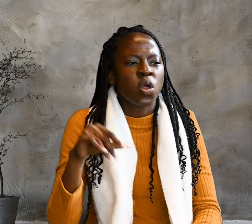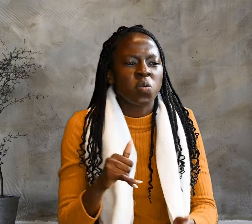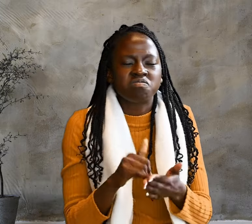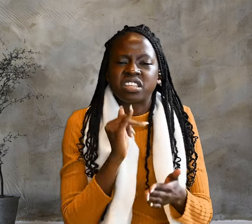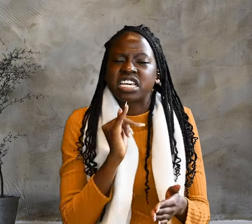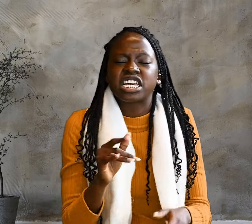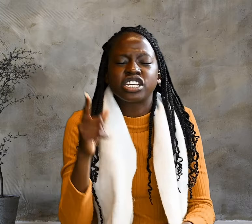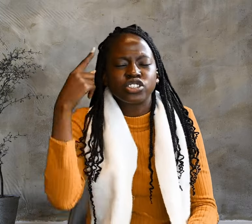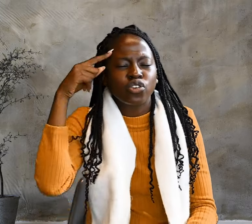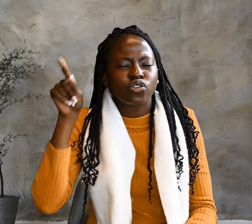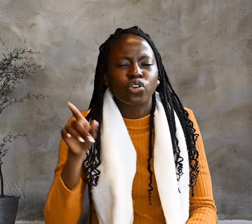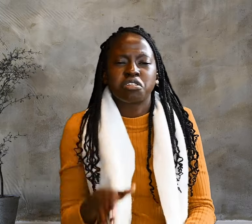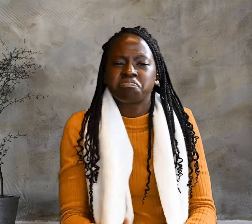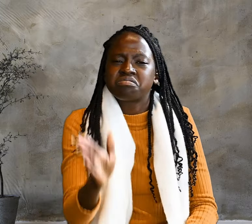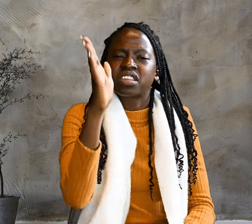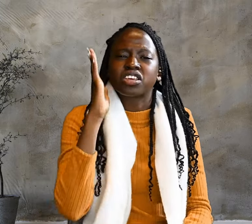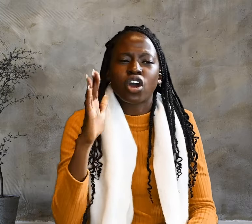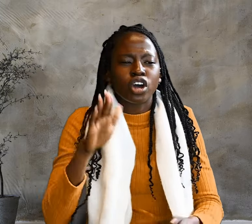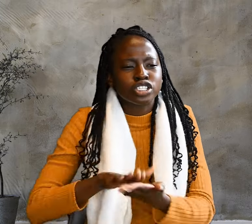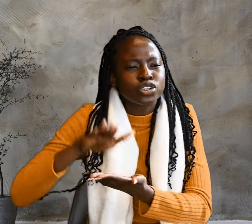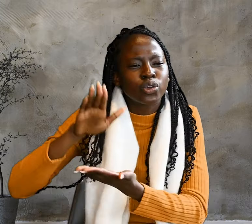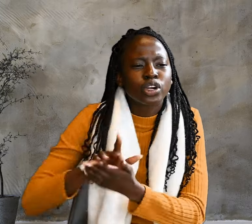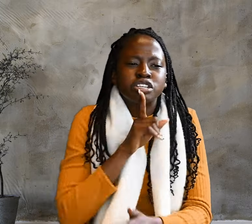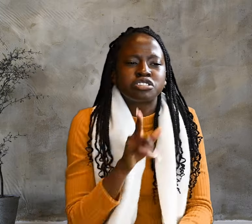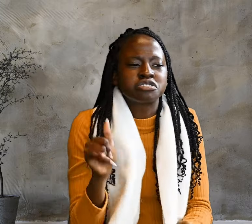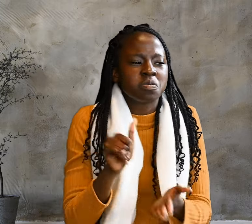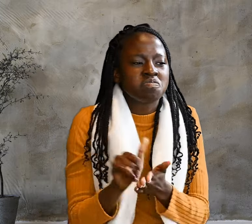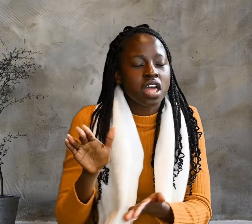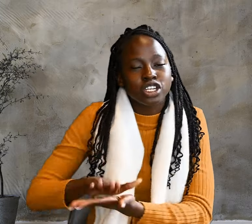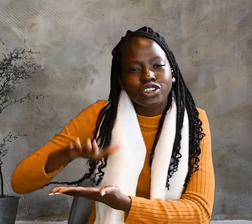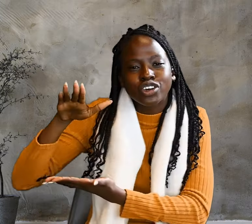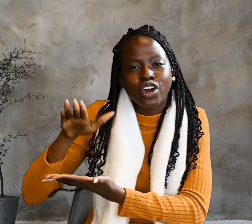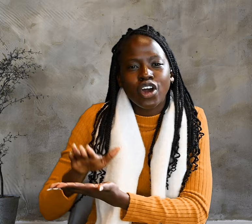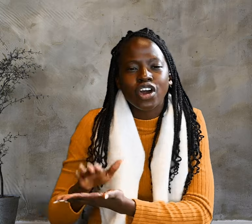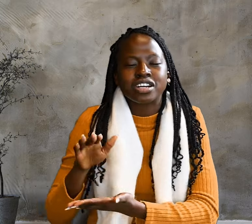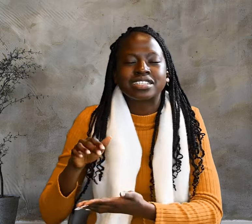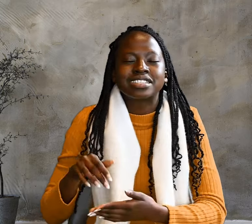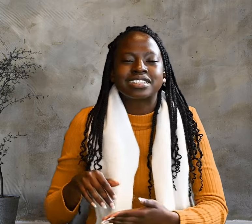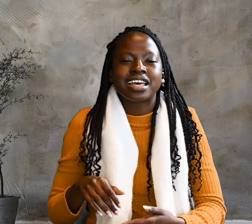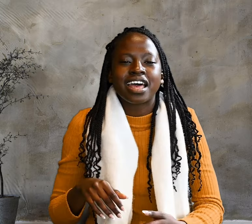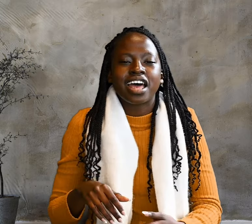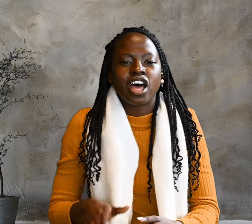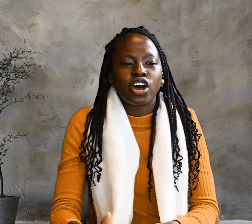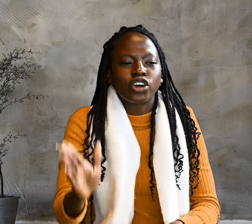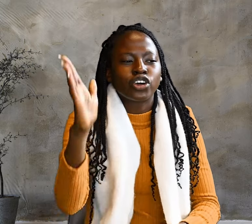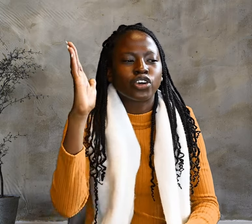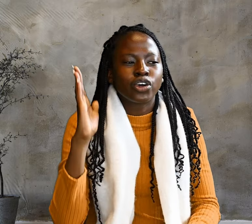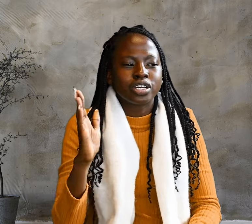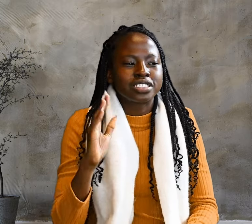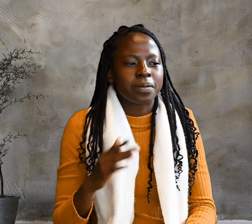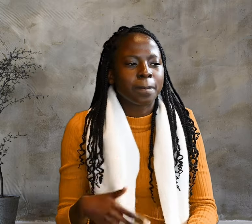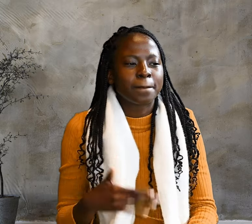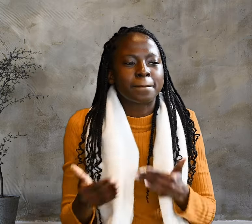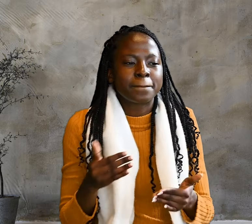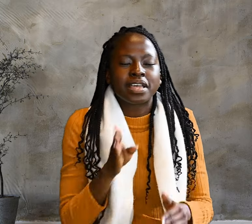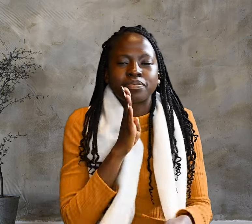God's glory, so that God's Son may be glorified through it. Now Jesus